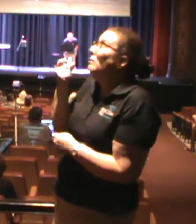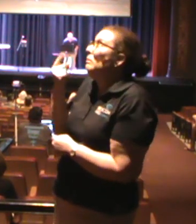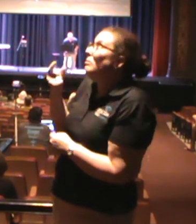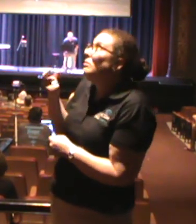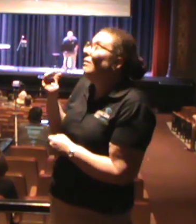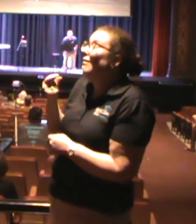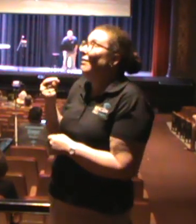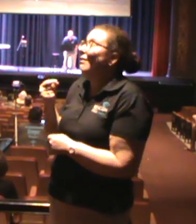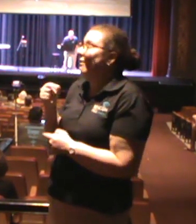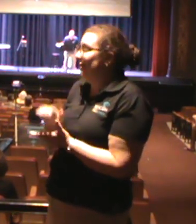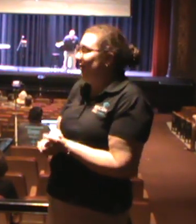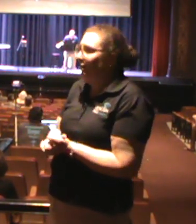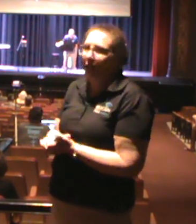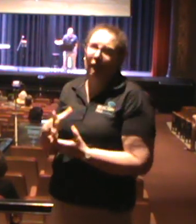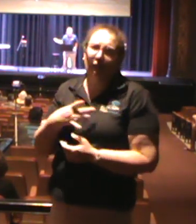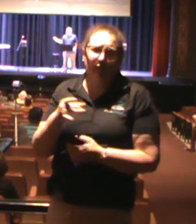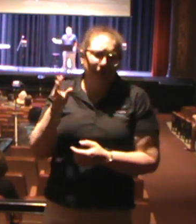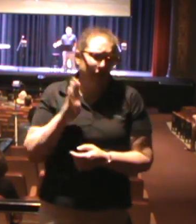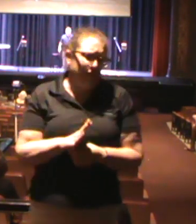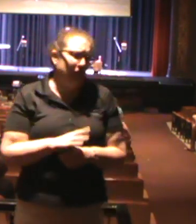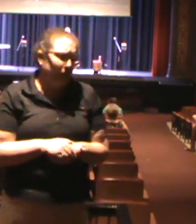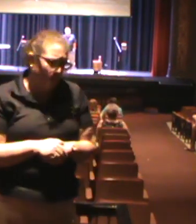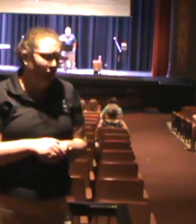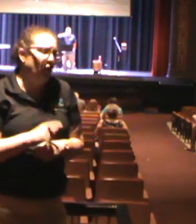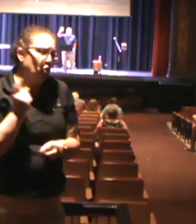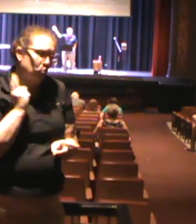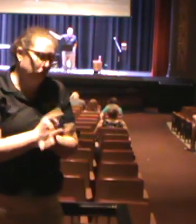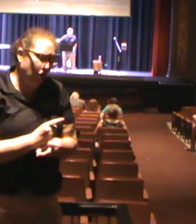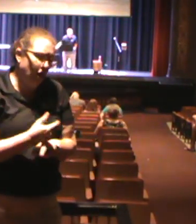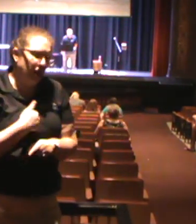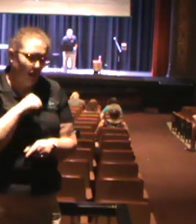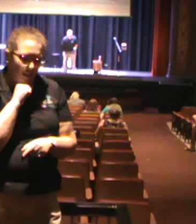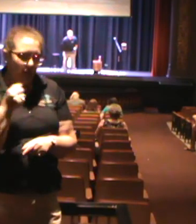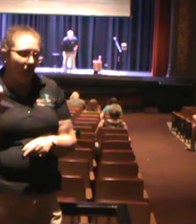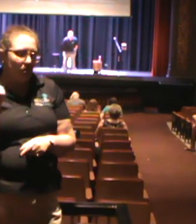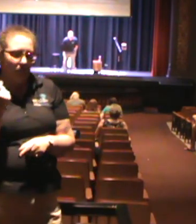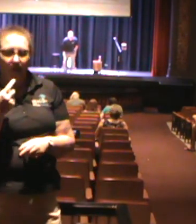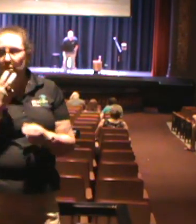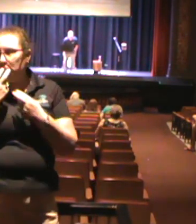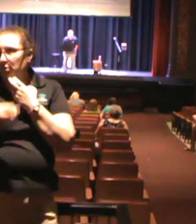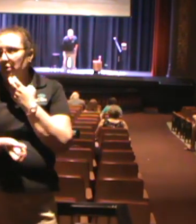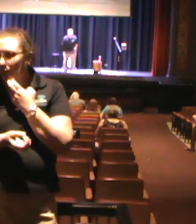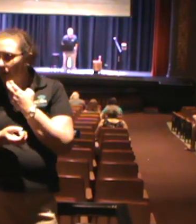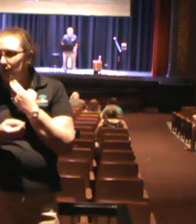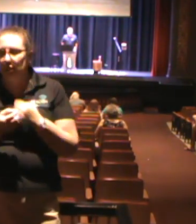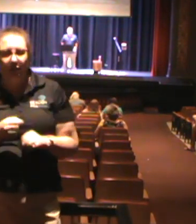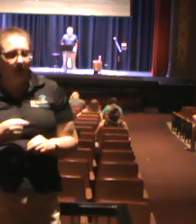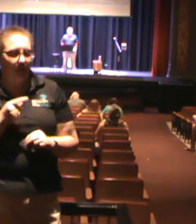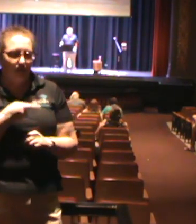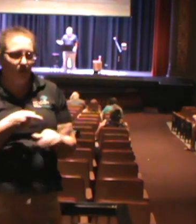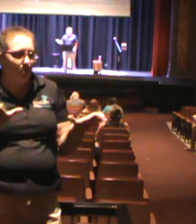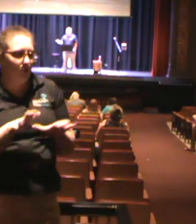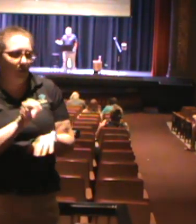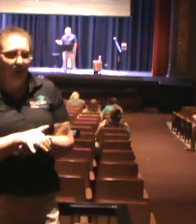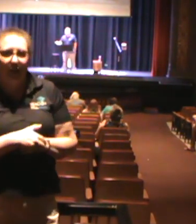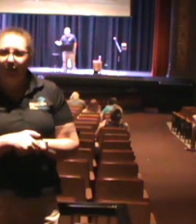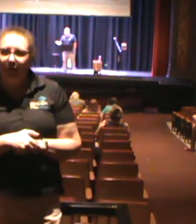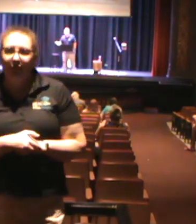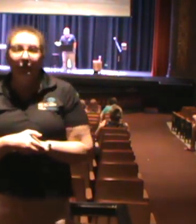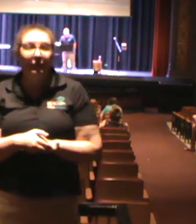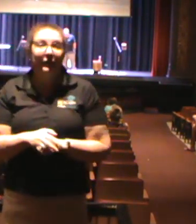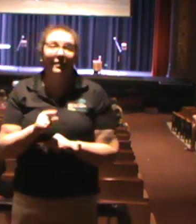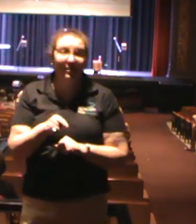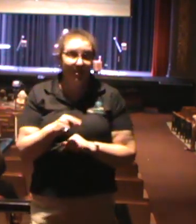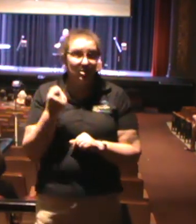understand. Like, God's like, yeah, I don't understand. This took me all by surprise. I never saw this coming. Has it ever occurred to you that